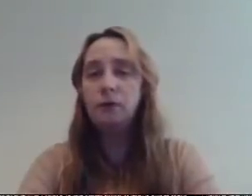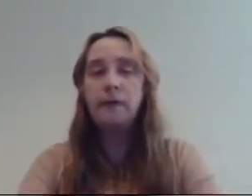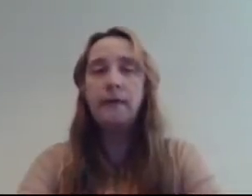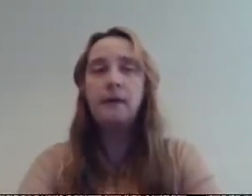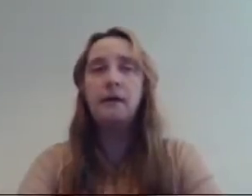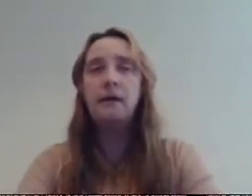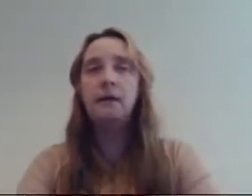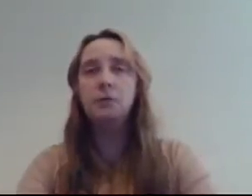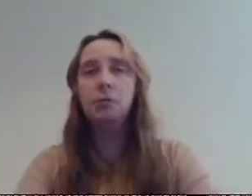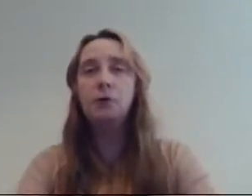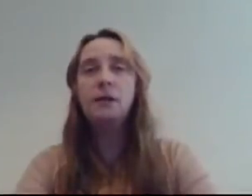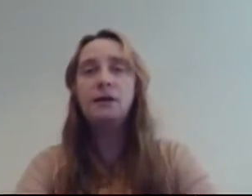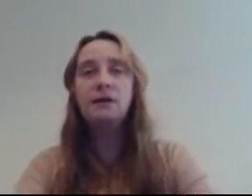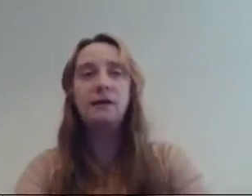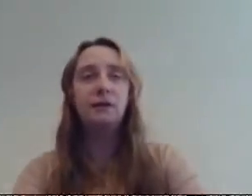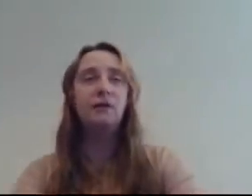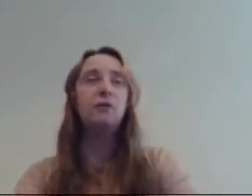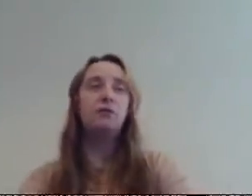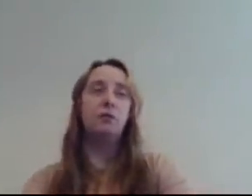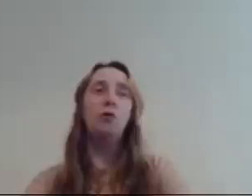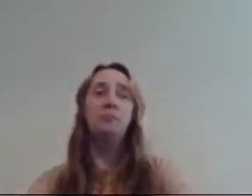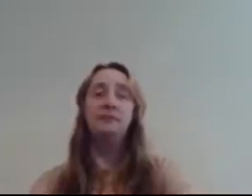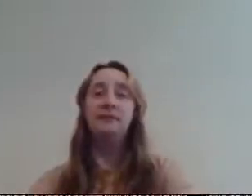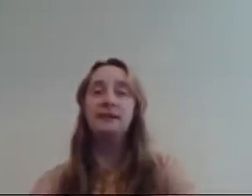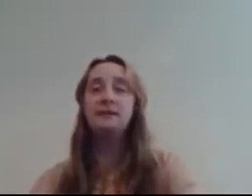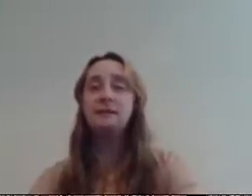oh and there was more of my uh got him to do it